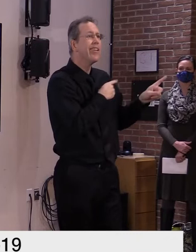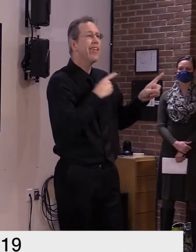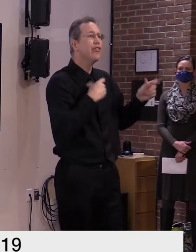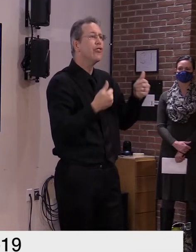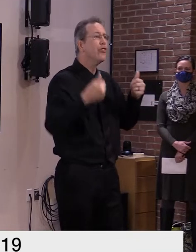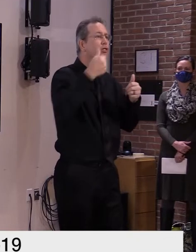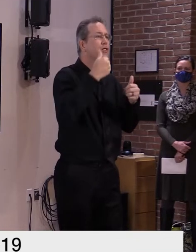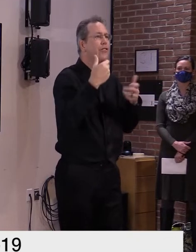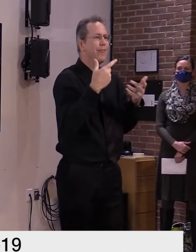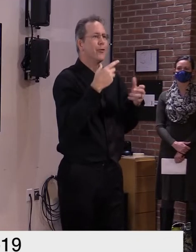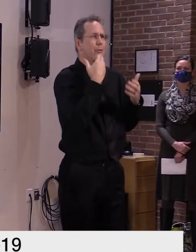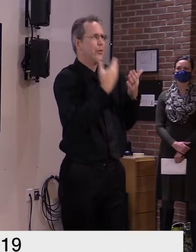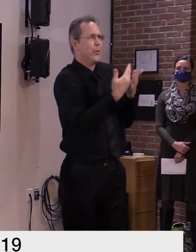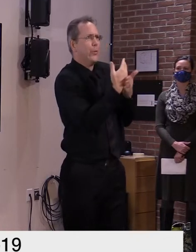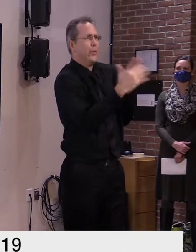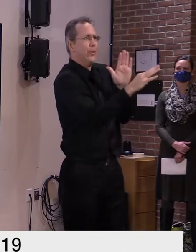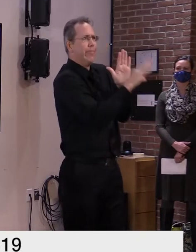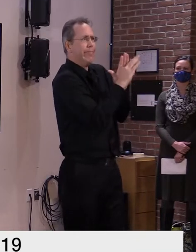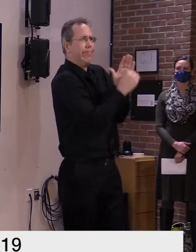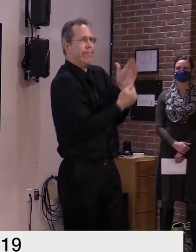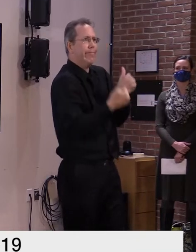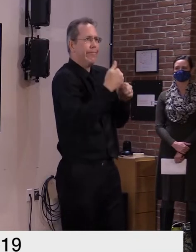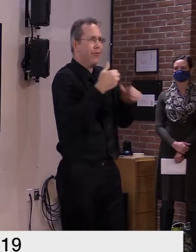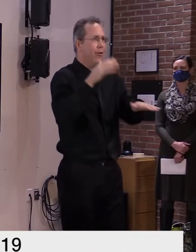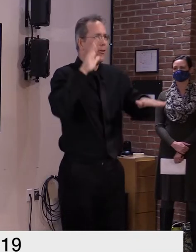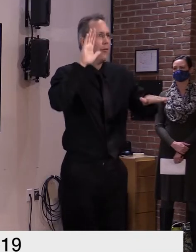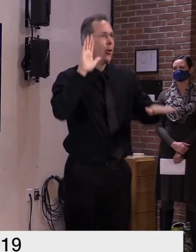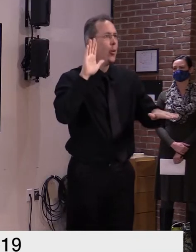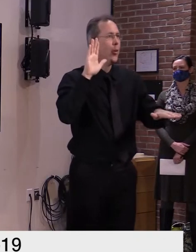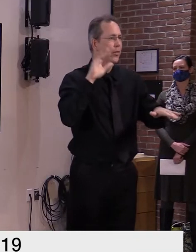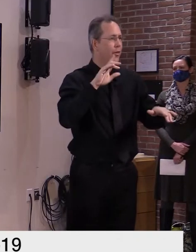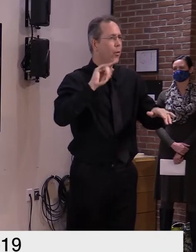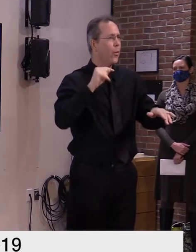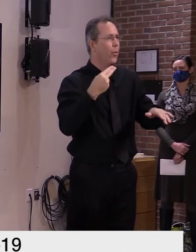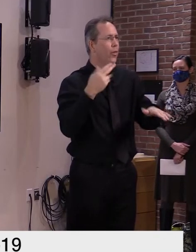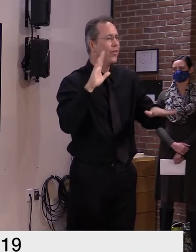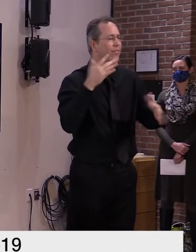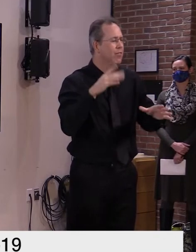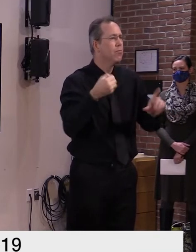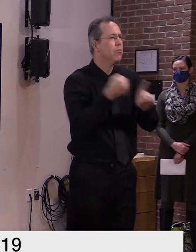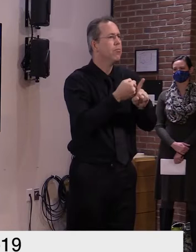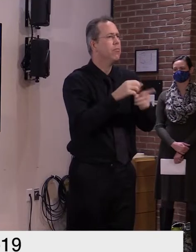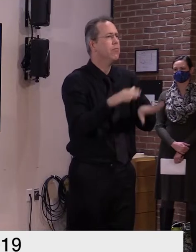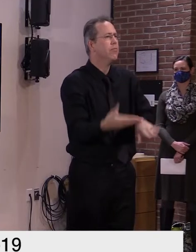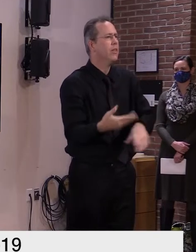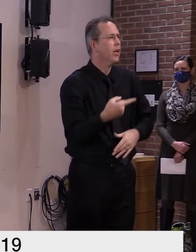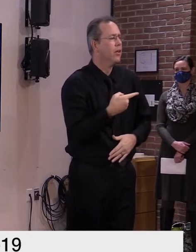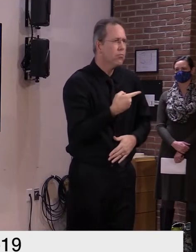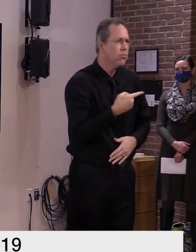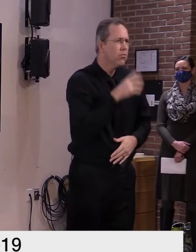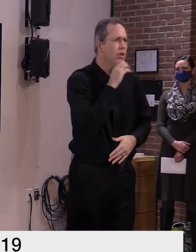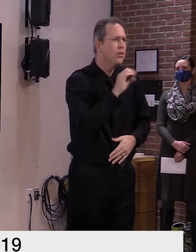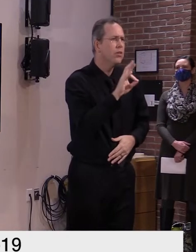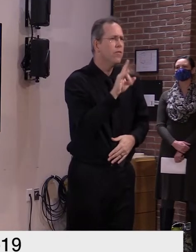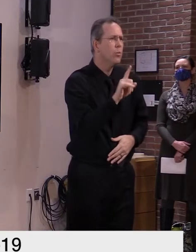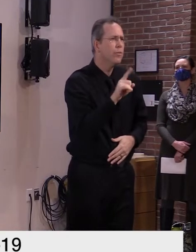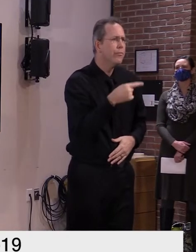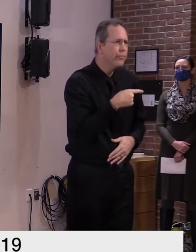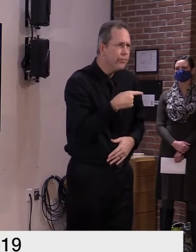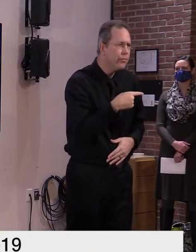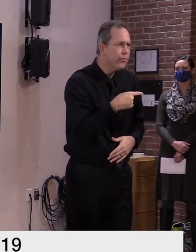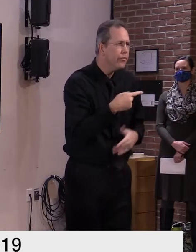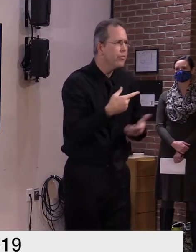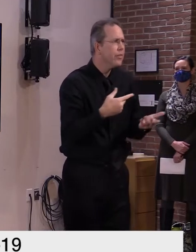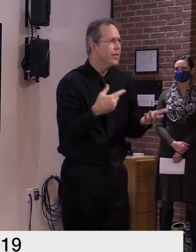71 year old speaker of the house lost his short battle with covet on wednesday he was just sworn in last